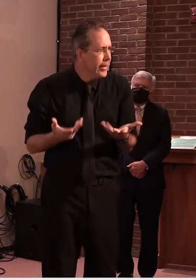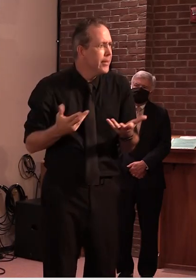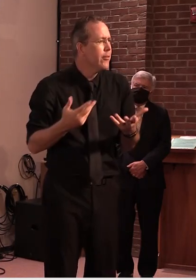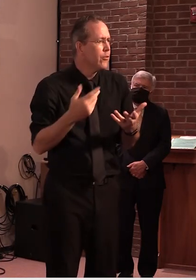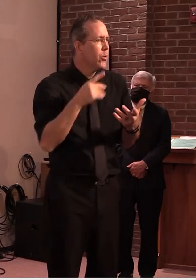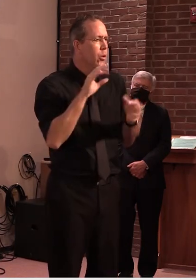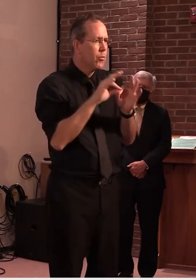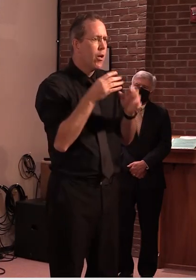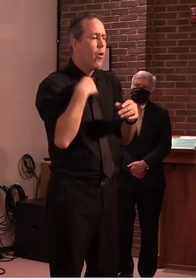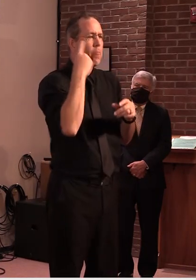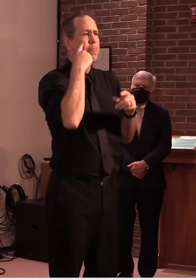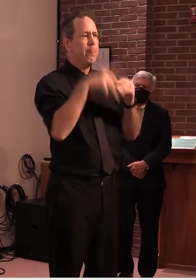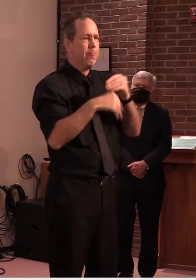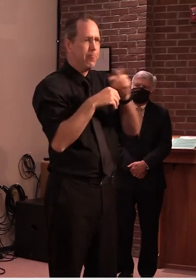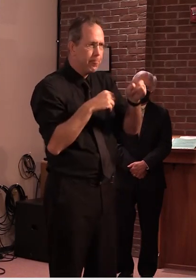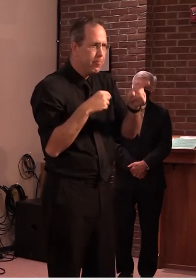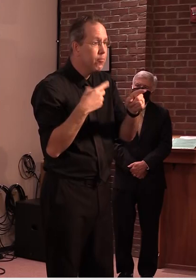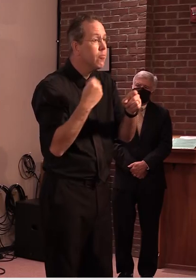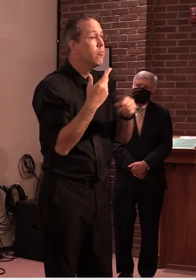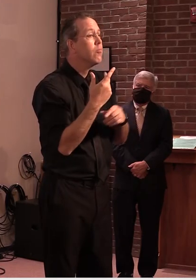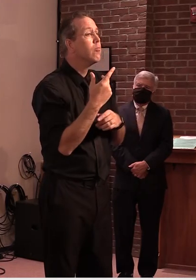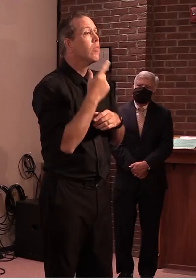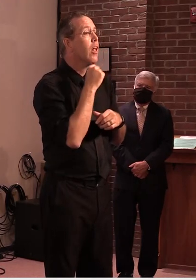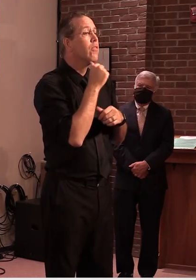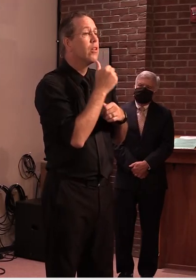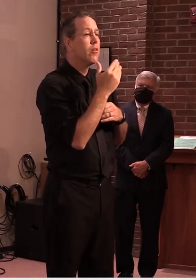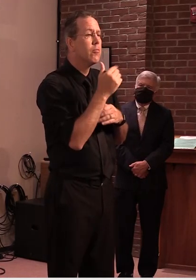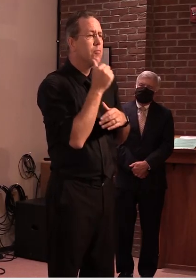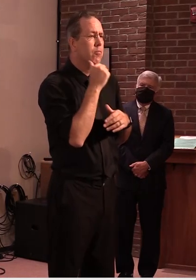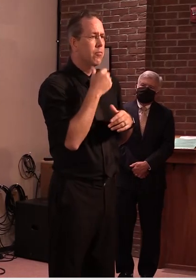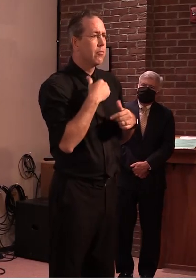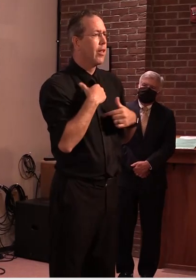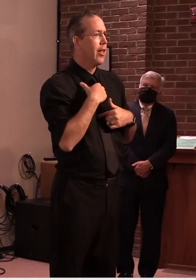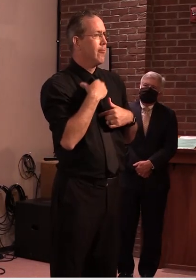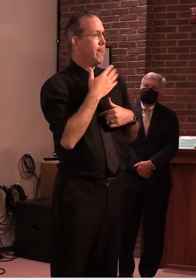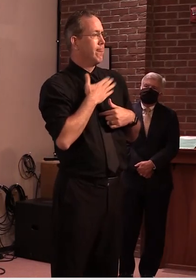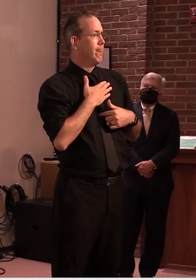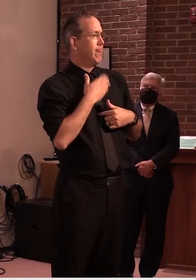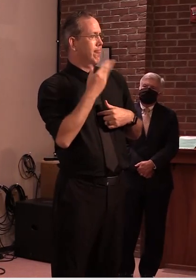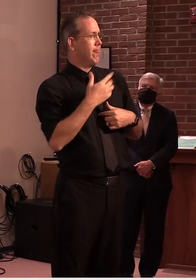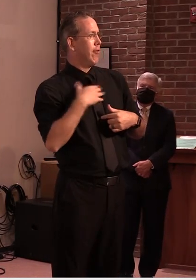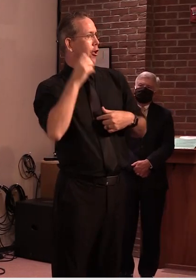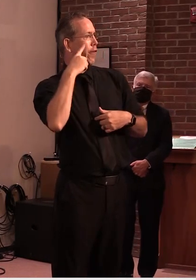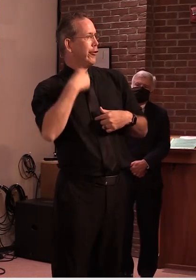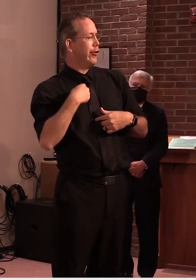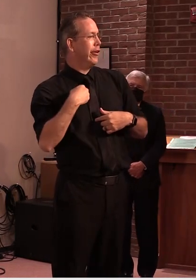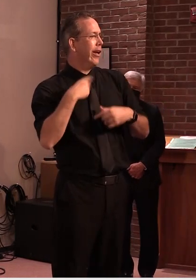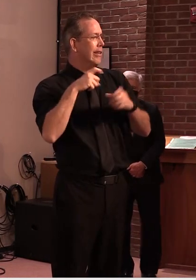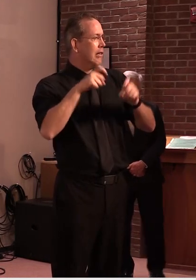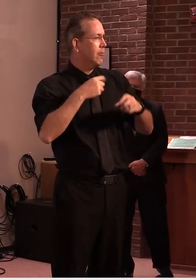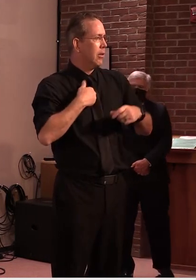every single day and uh to make sure that there's no change uh in that uh in that respect